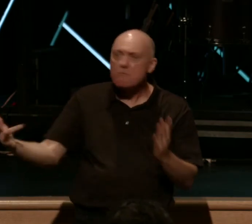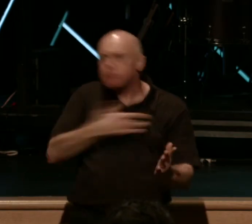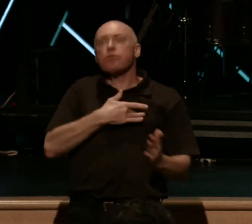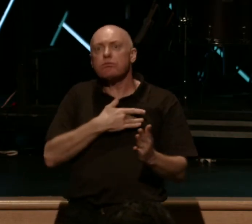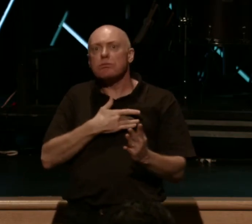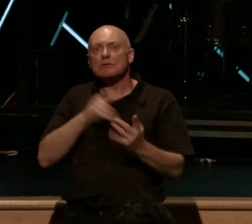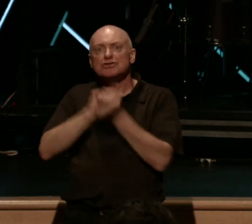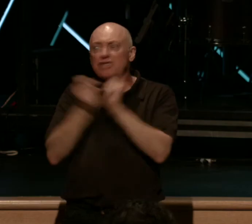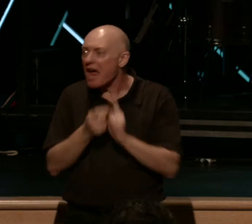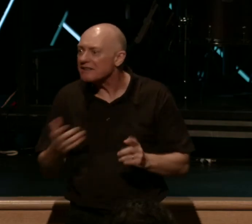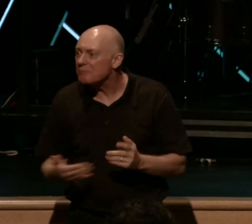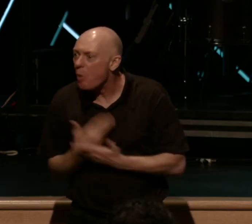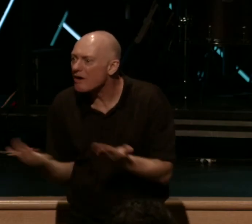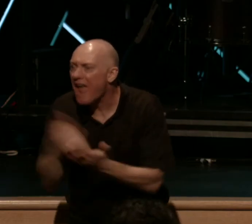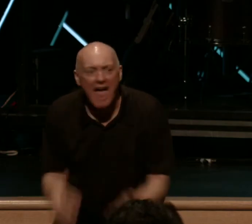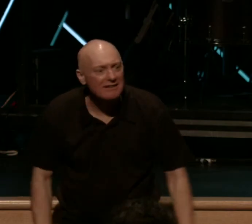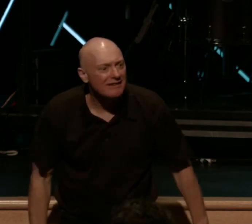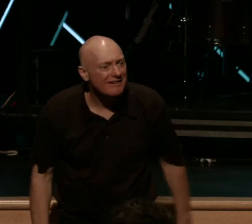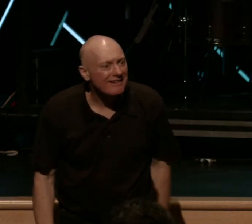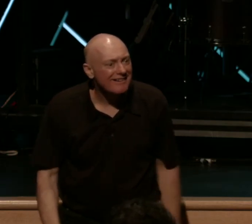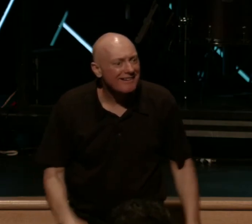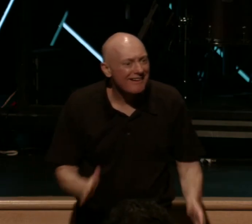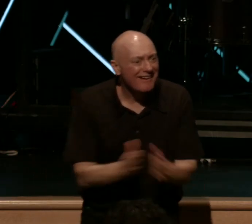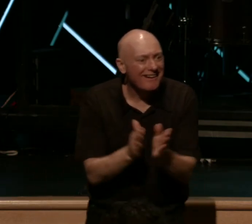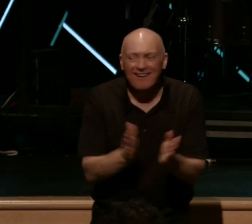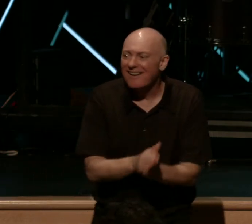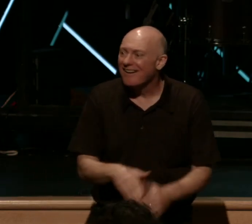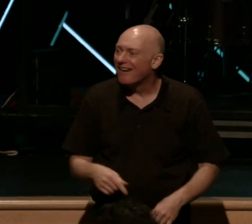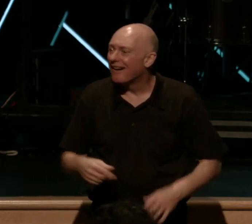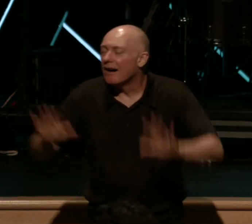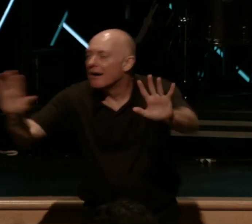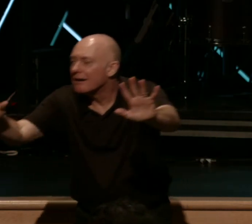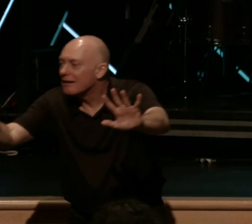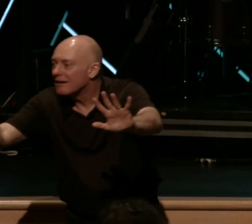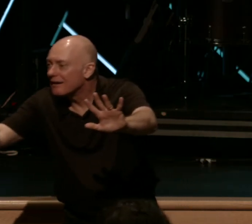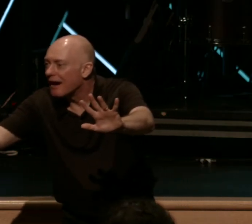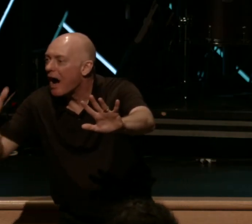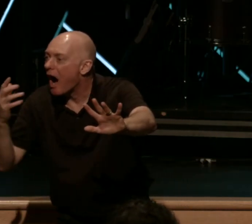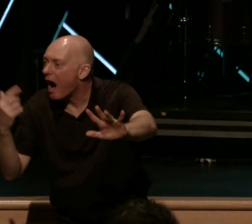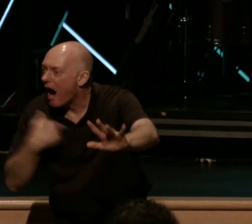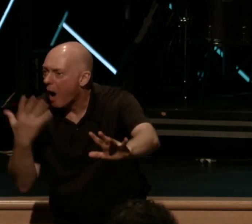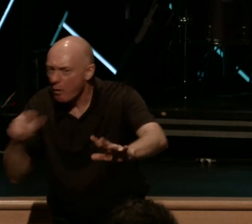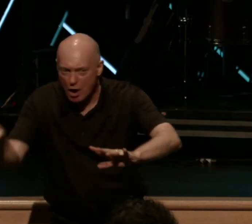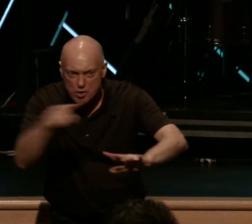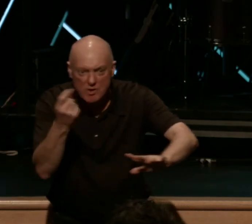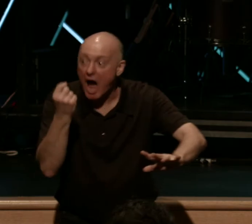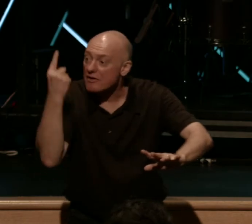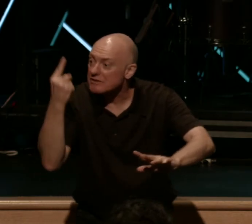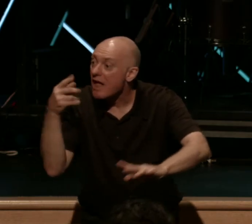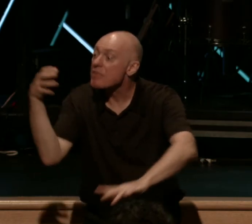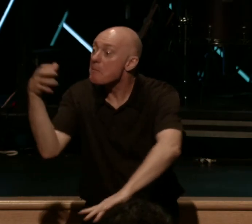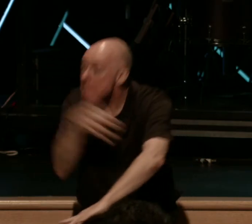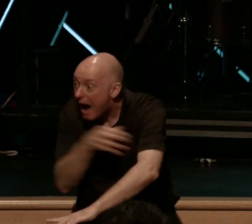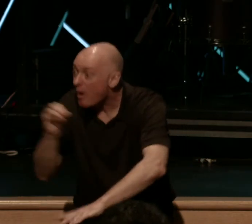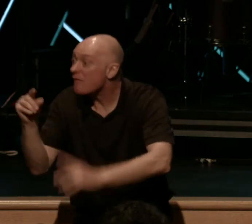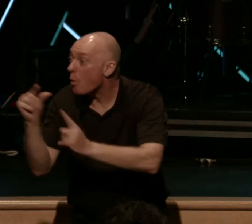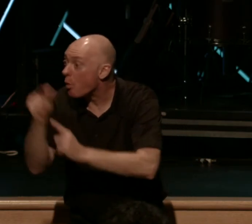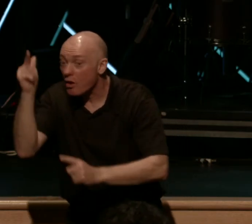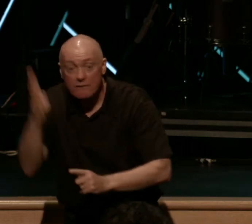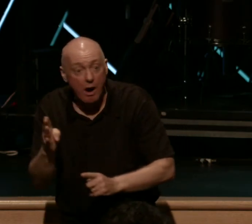Listen to me. I want to leave you with this. I do not want you to underestimate the power of the word of God and the empowerment